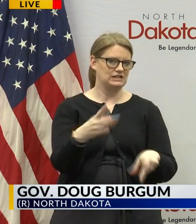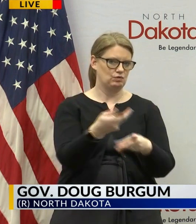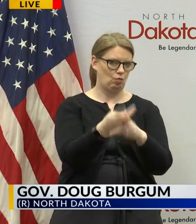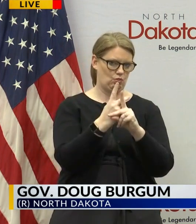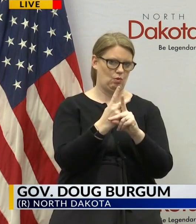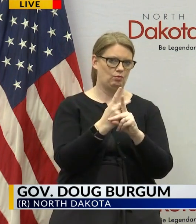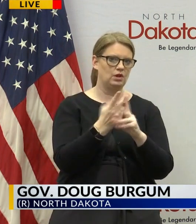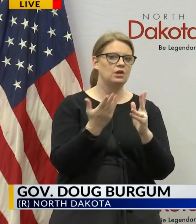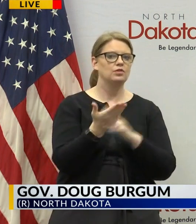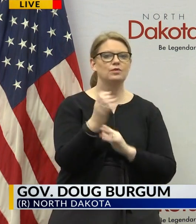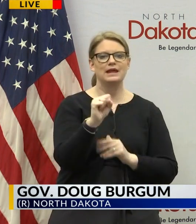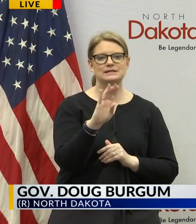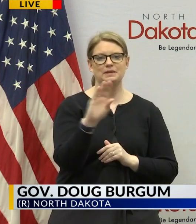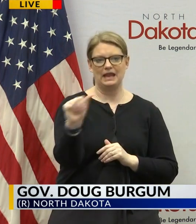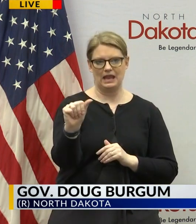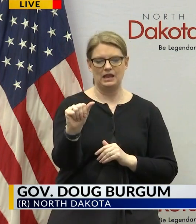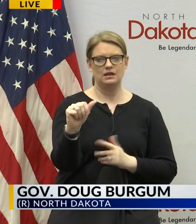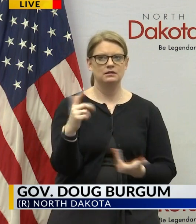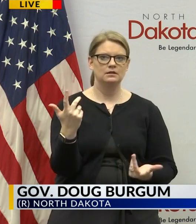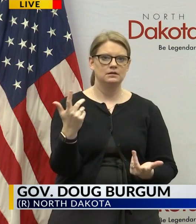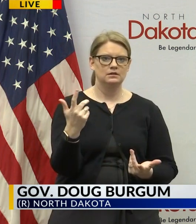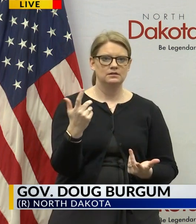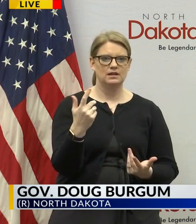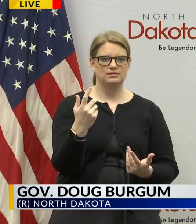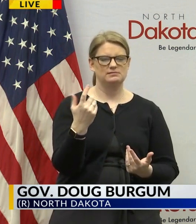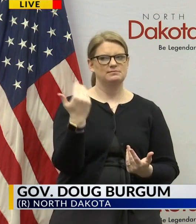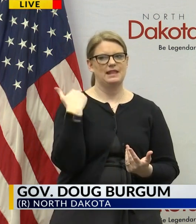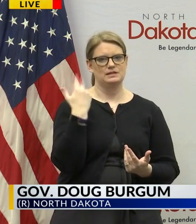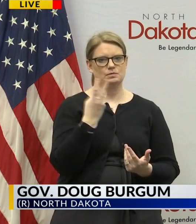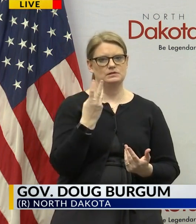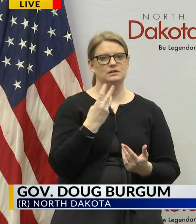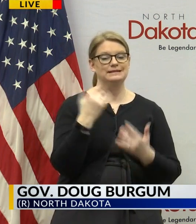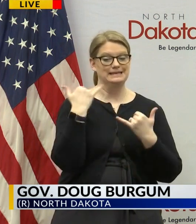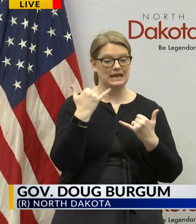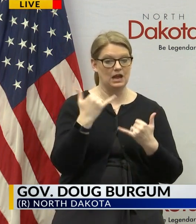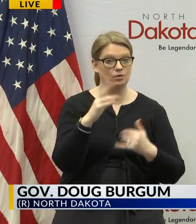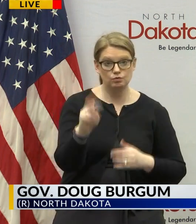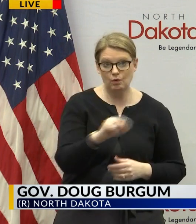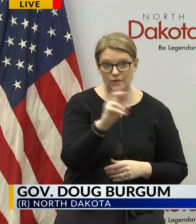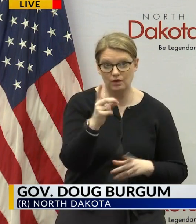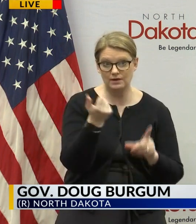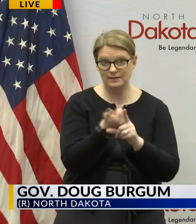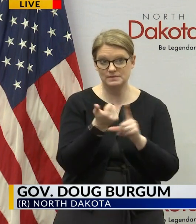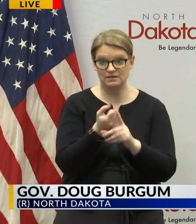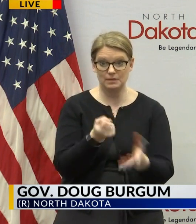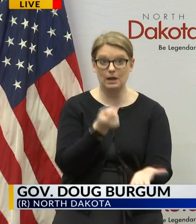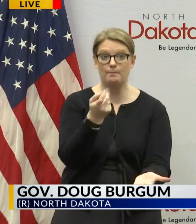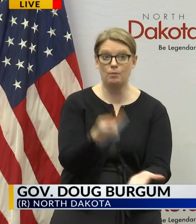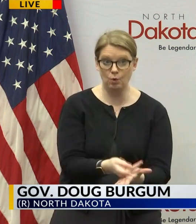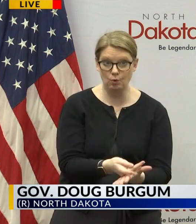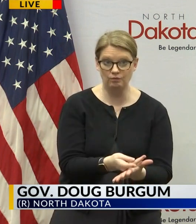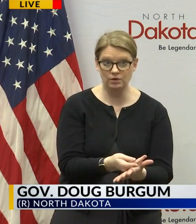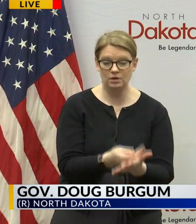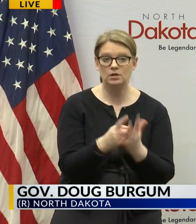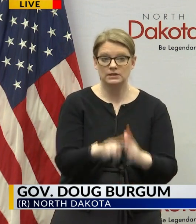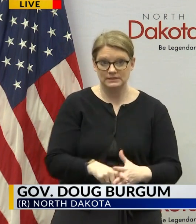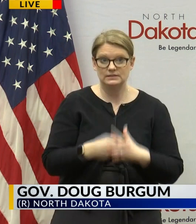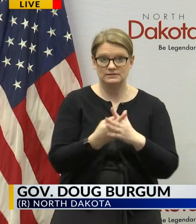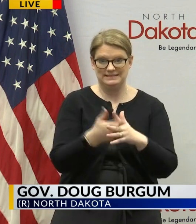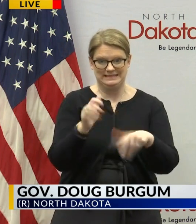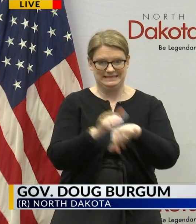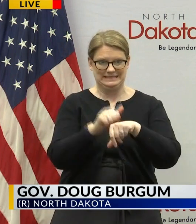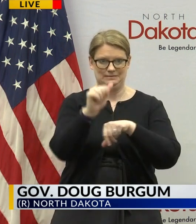Small Business Administration that was I guess just on Wednesday since that time North Dakota has been approved to begin submitting